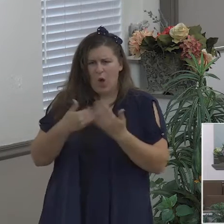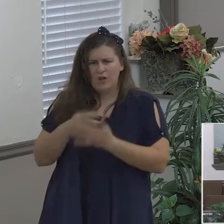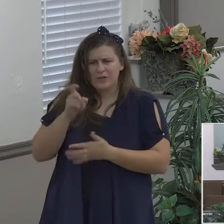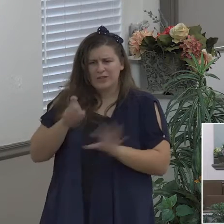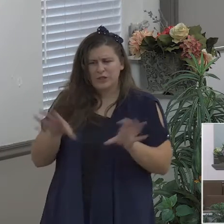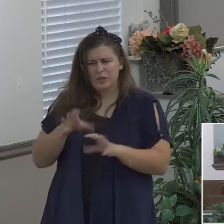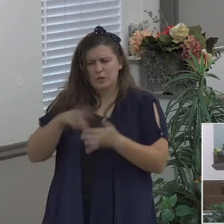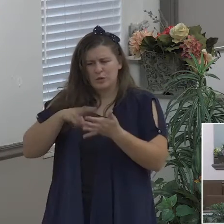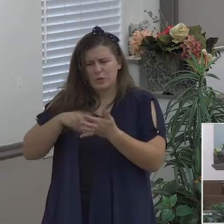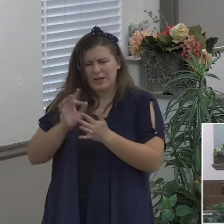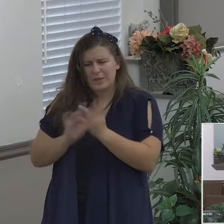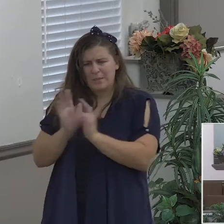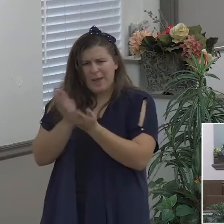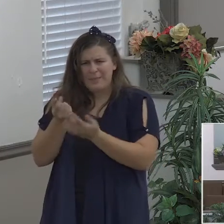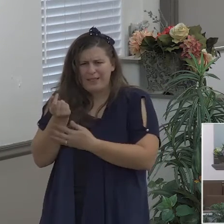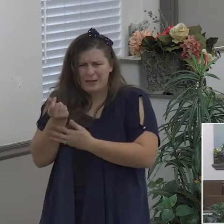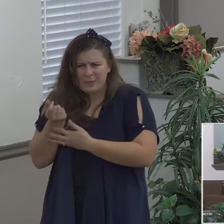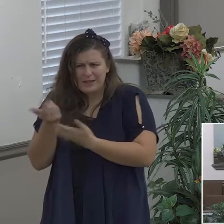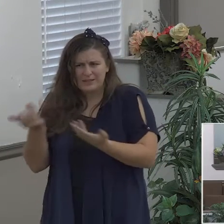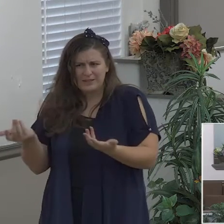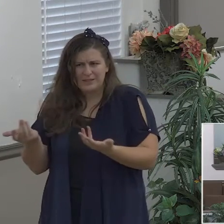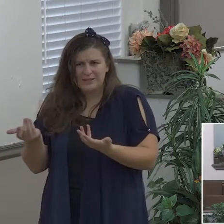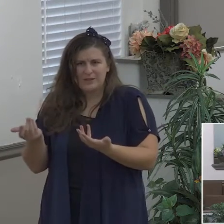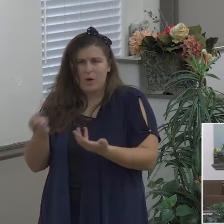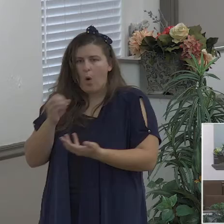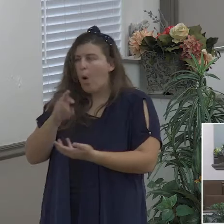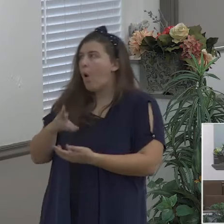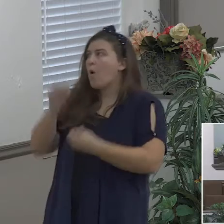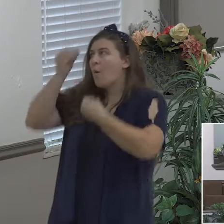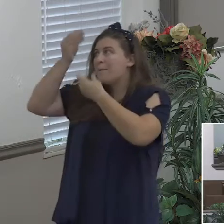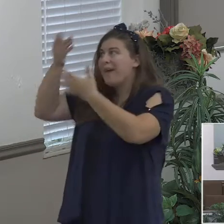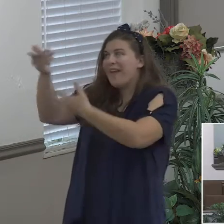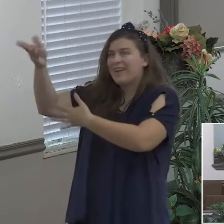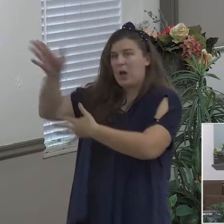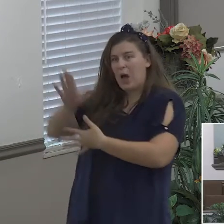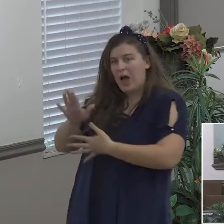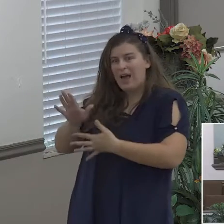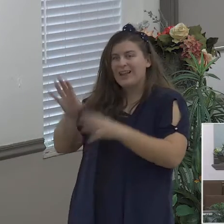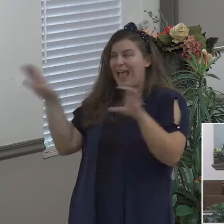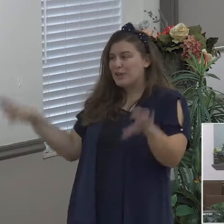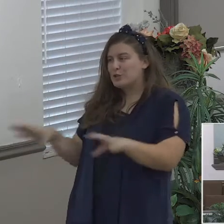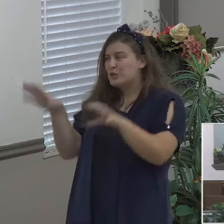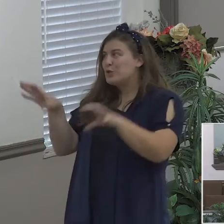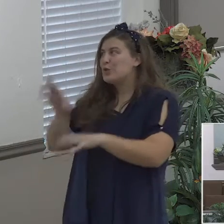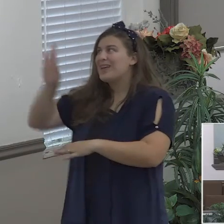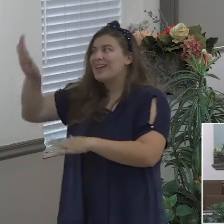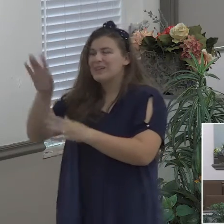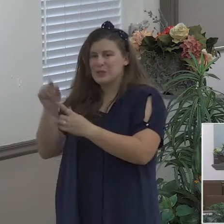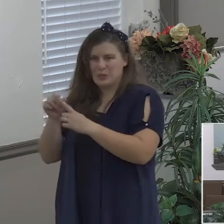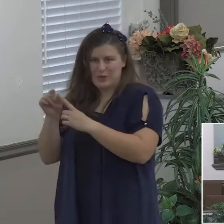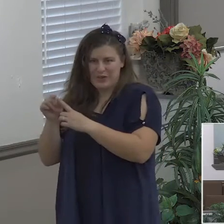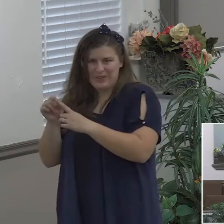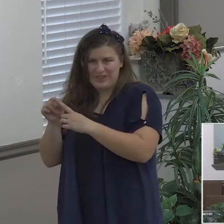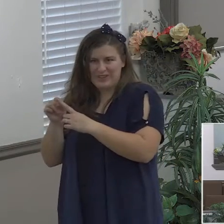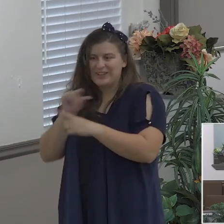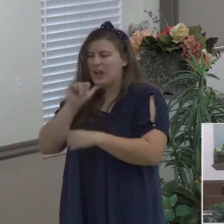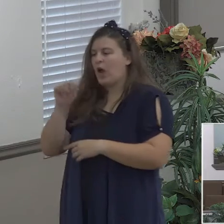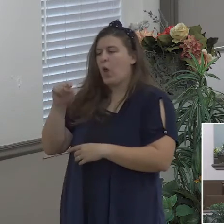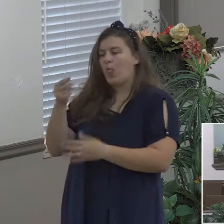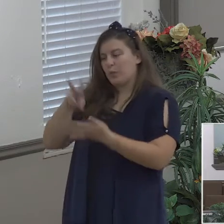how about be doers of the word and not hearers only deceiving your own self